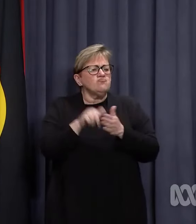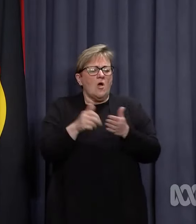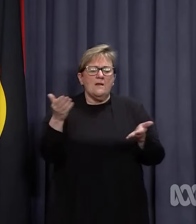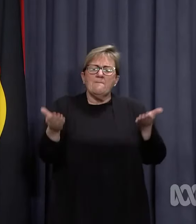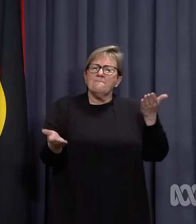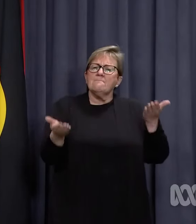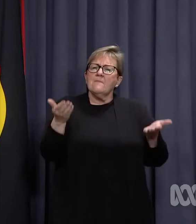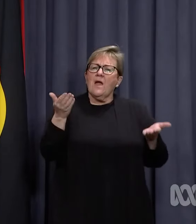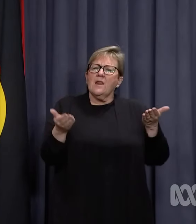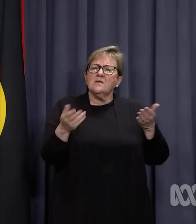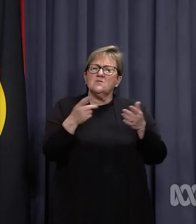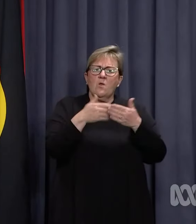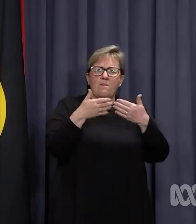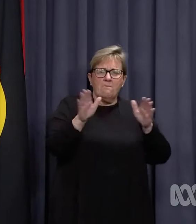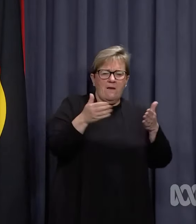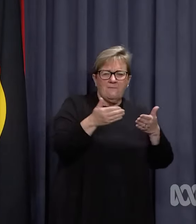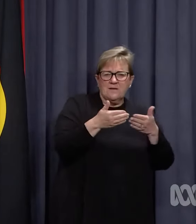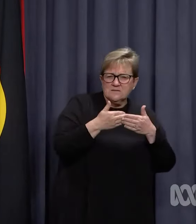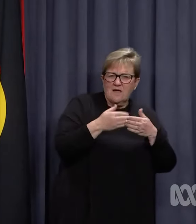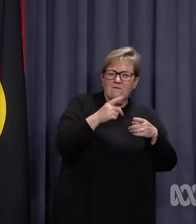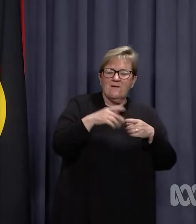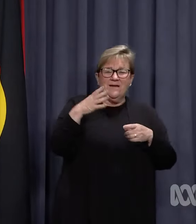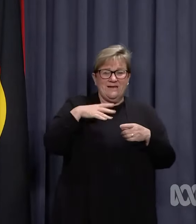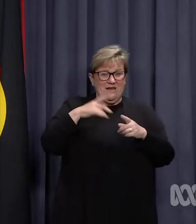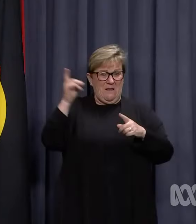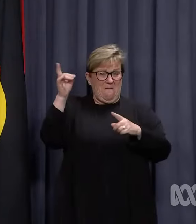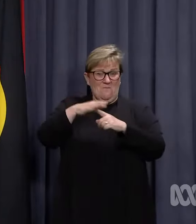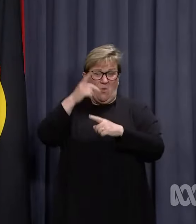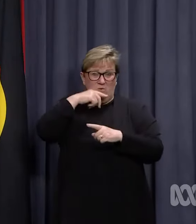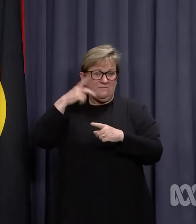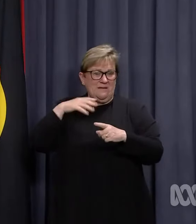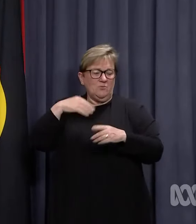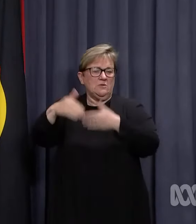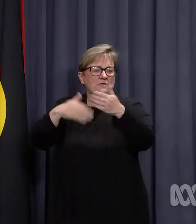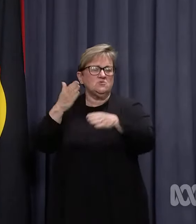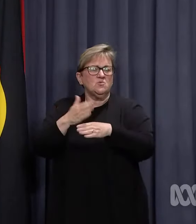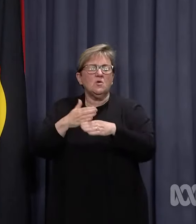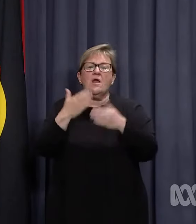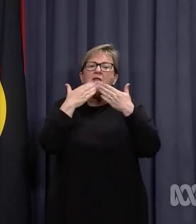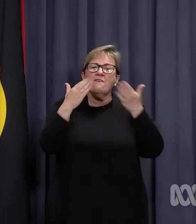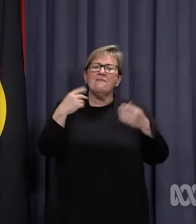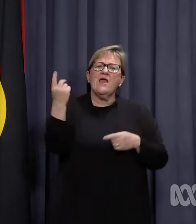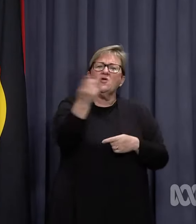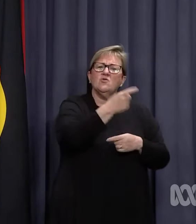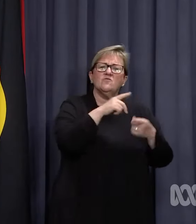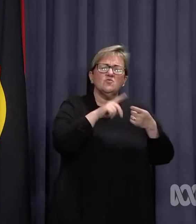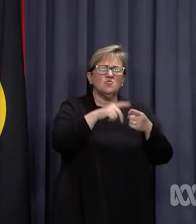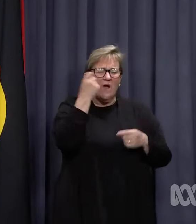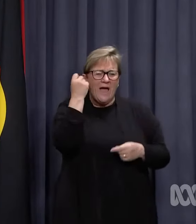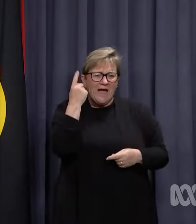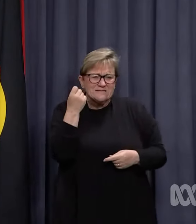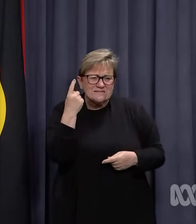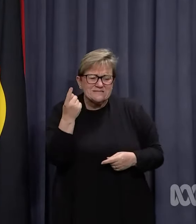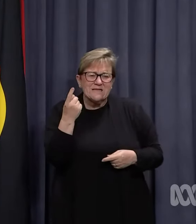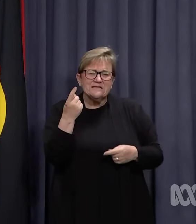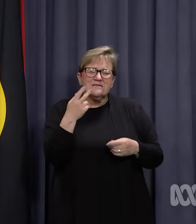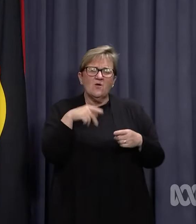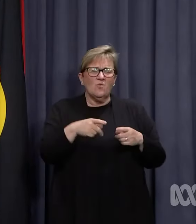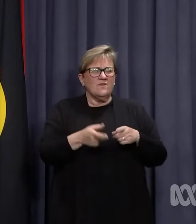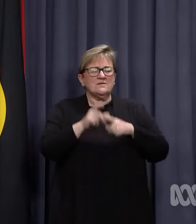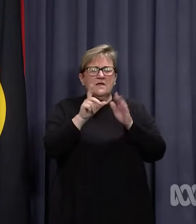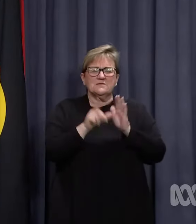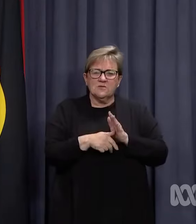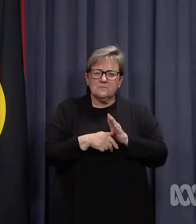balance between public safety and the need for critical services to carry on. Thank you all for your continued understanding and cooperation at this